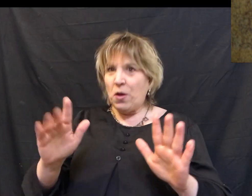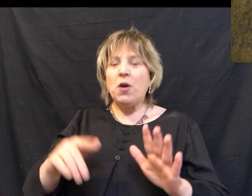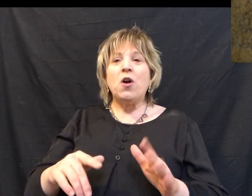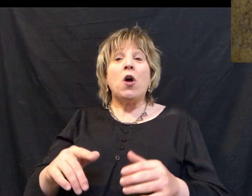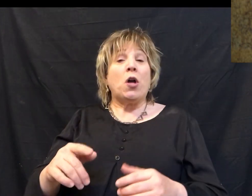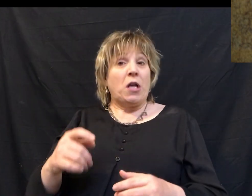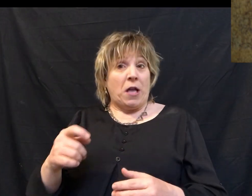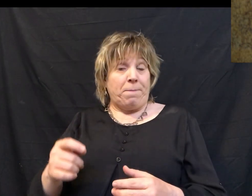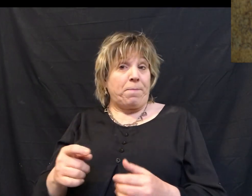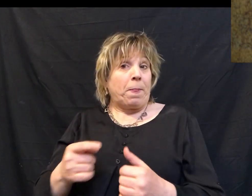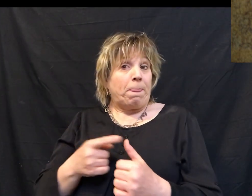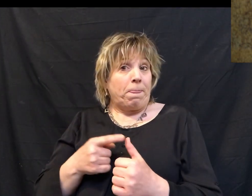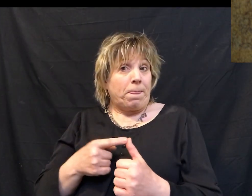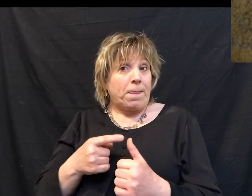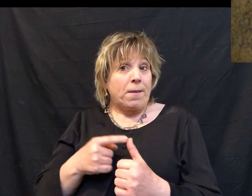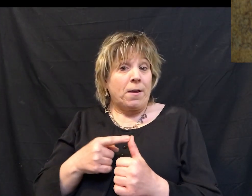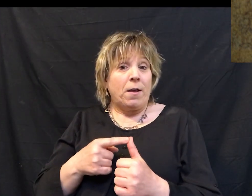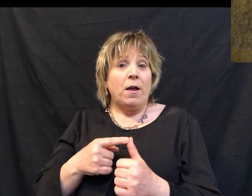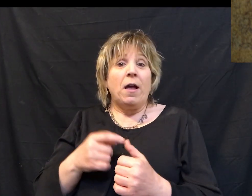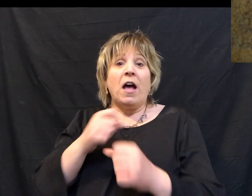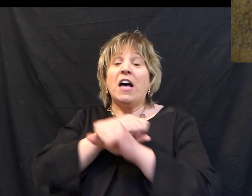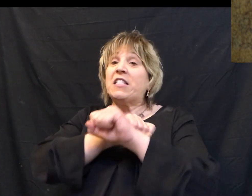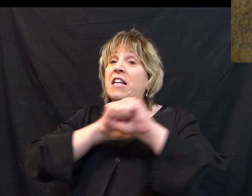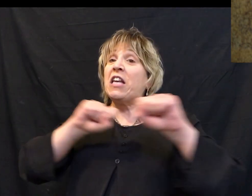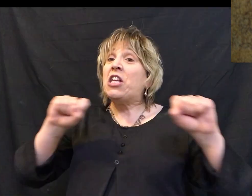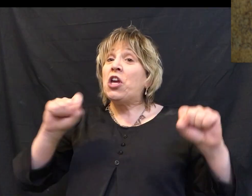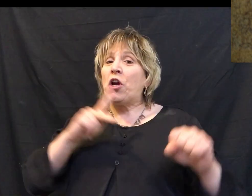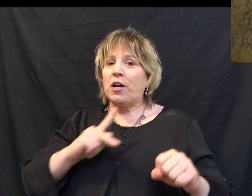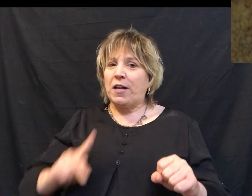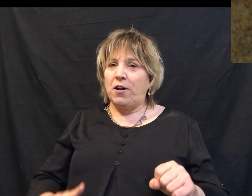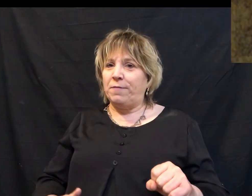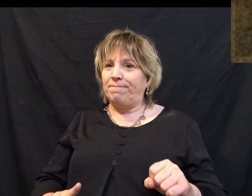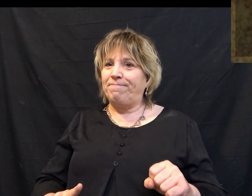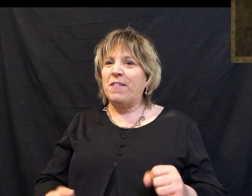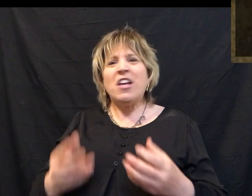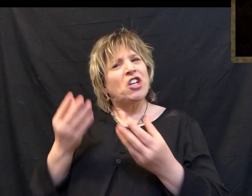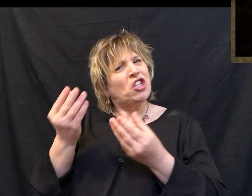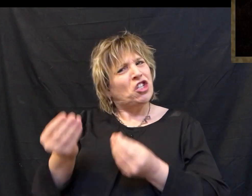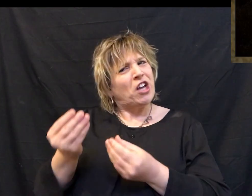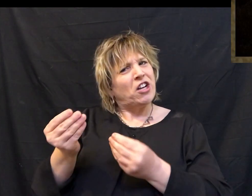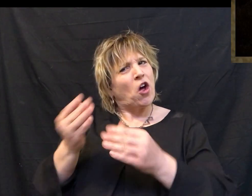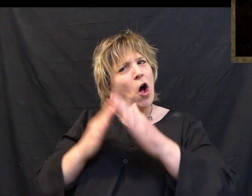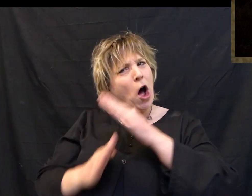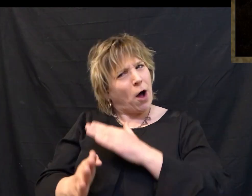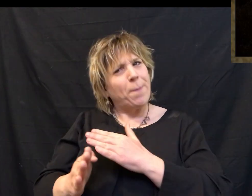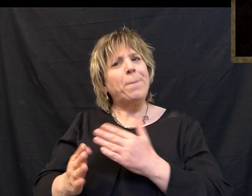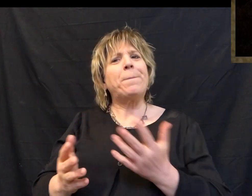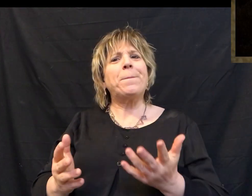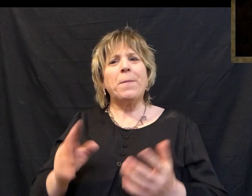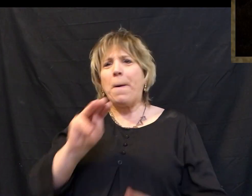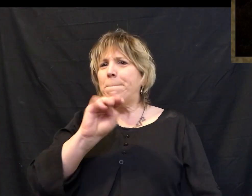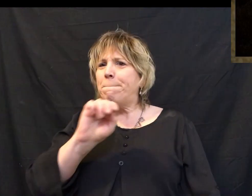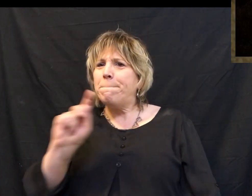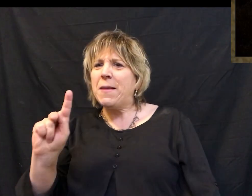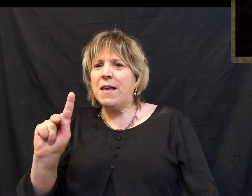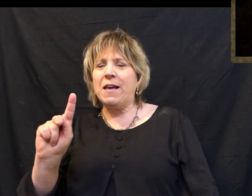We see with this that, first of all, he was going to be a secure king, being gentle and lowly, humble,